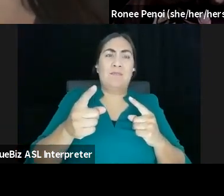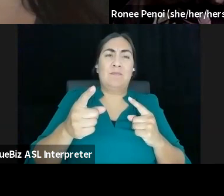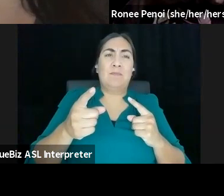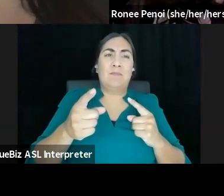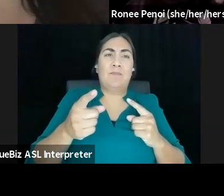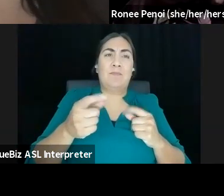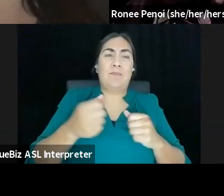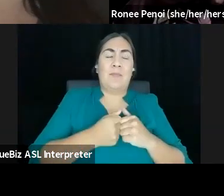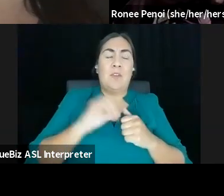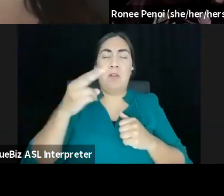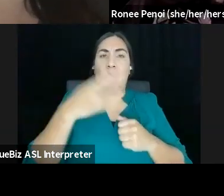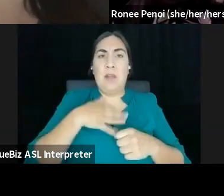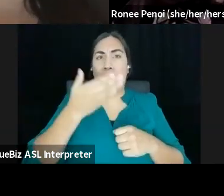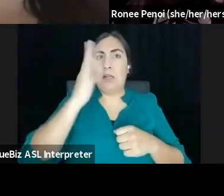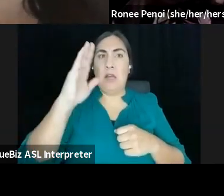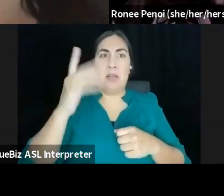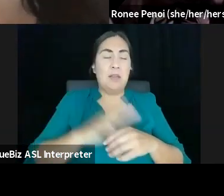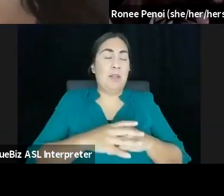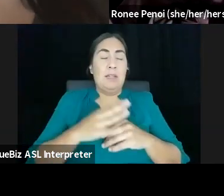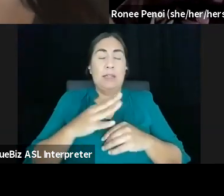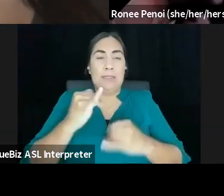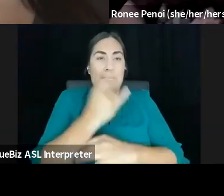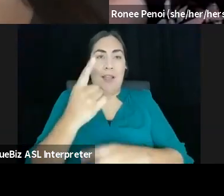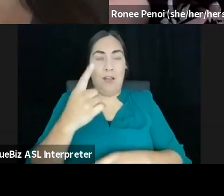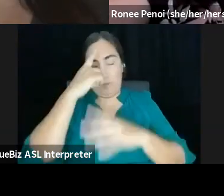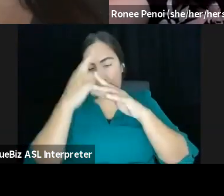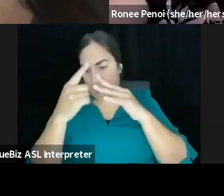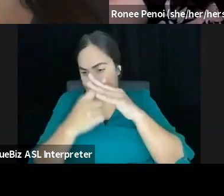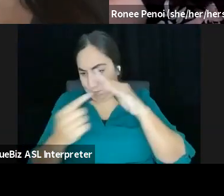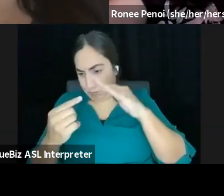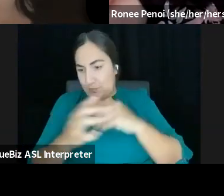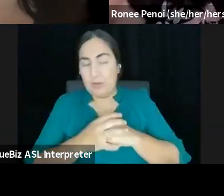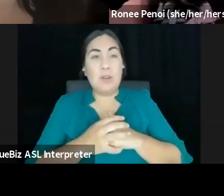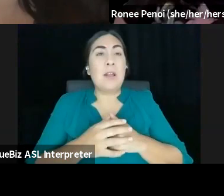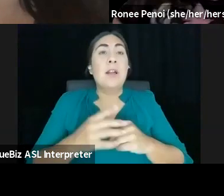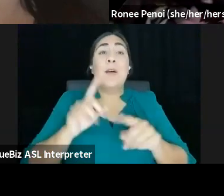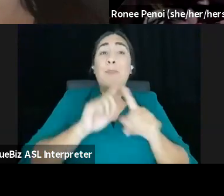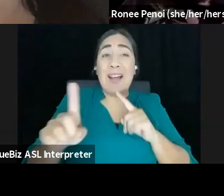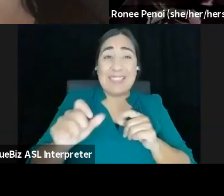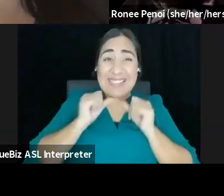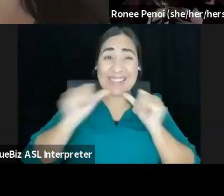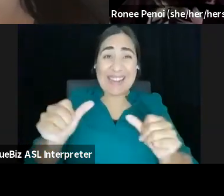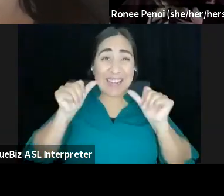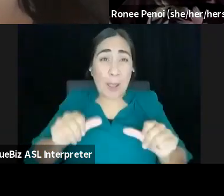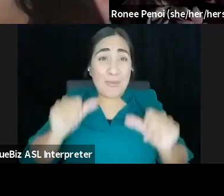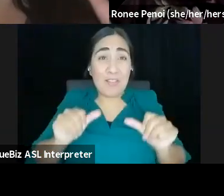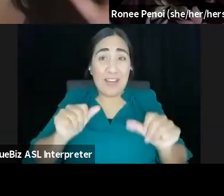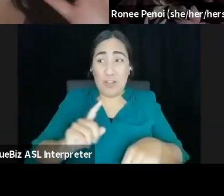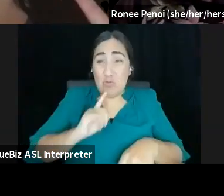God, the word just left me. told you all it was today. Anyway, but being denied the ability to actually careful lands as it needs to do, because again, we're stuck in this white